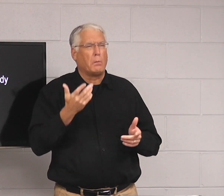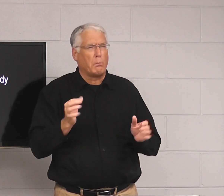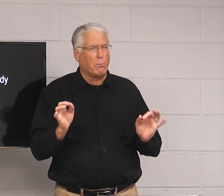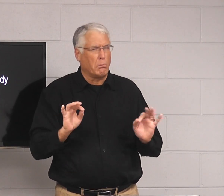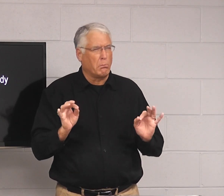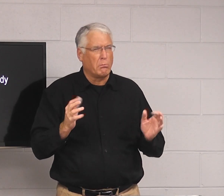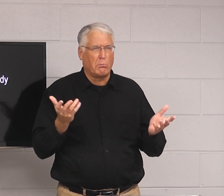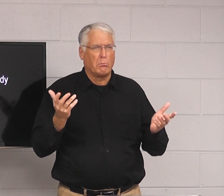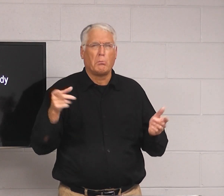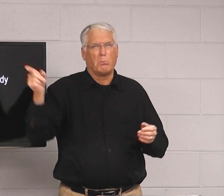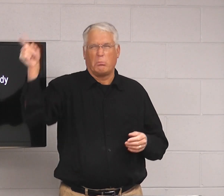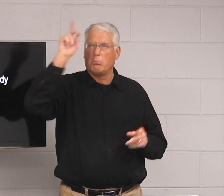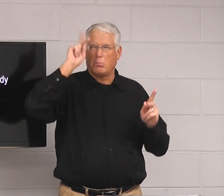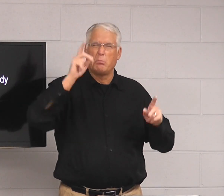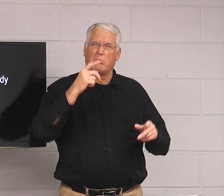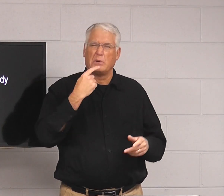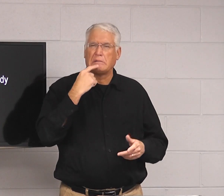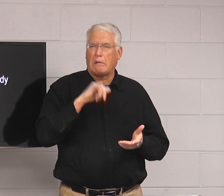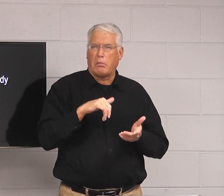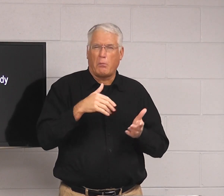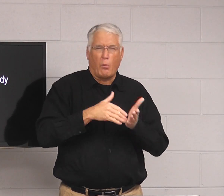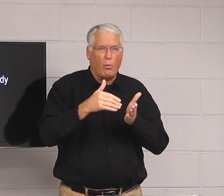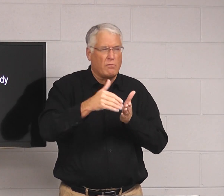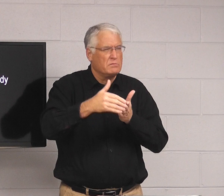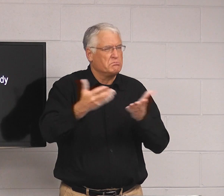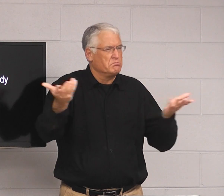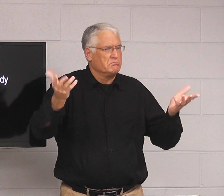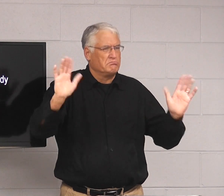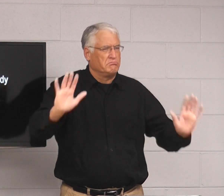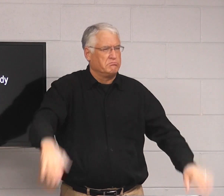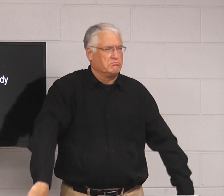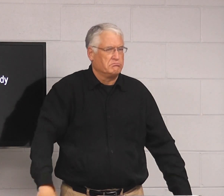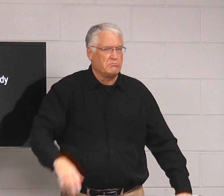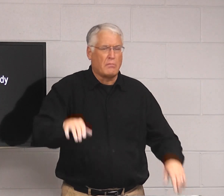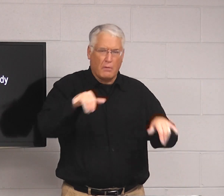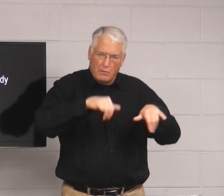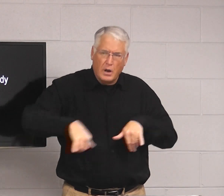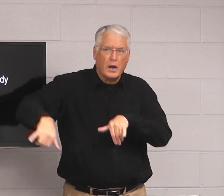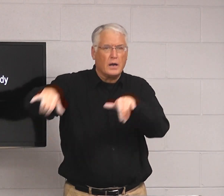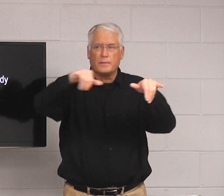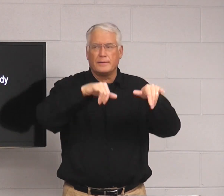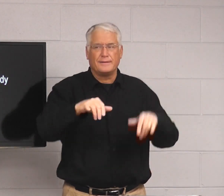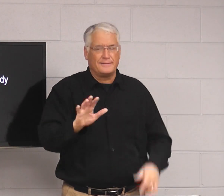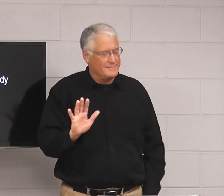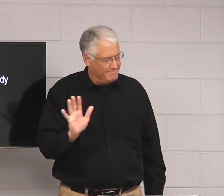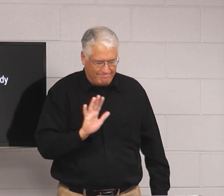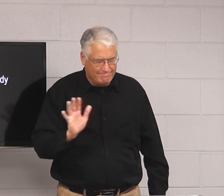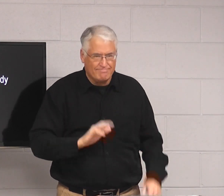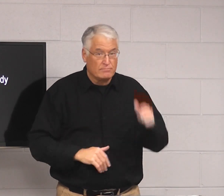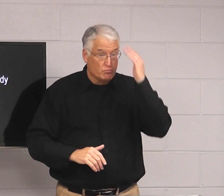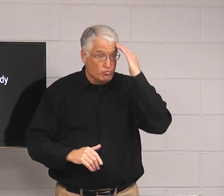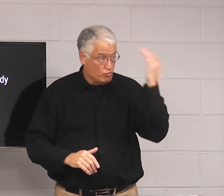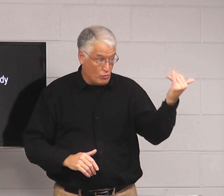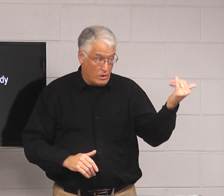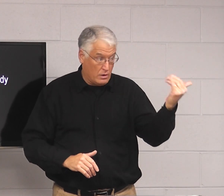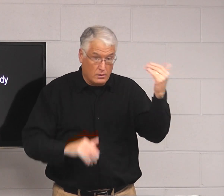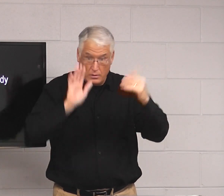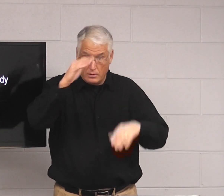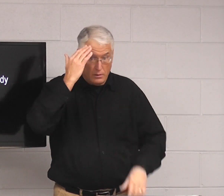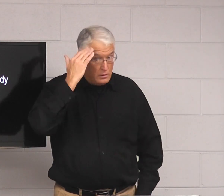may be some of you think that's no big deal. People say that all the time. It's really often. It's common. But no. Do you know